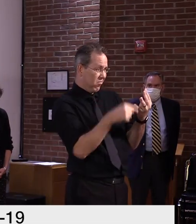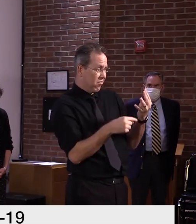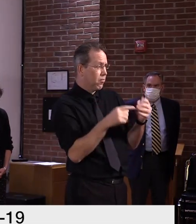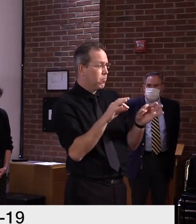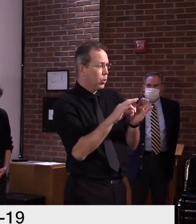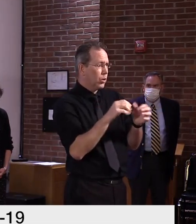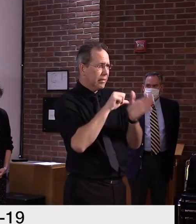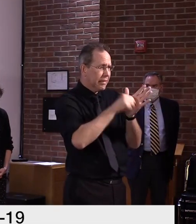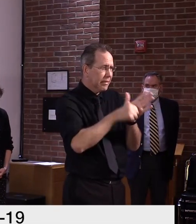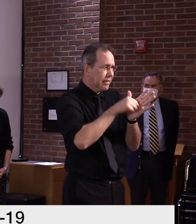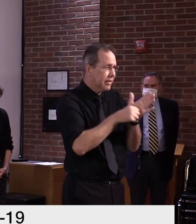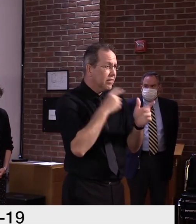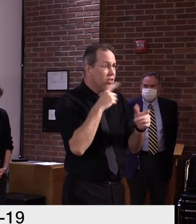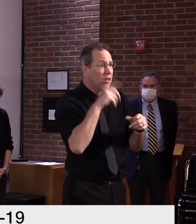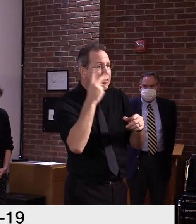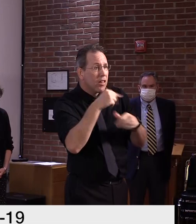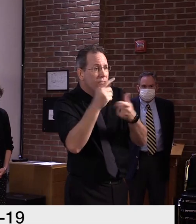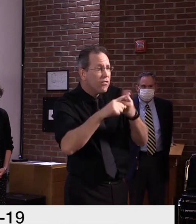it back to the governor.